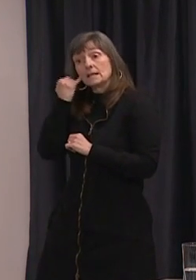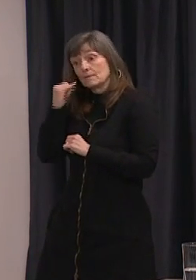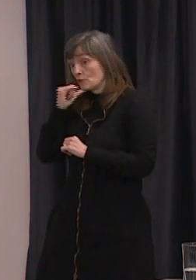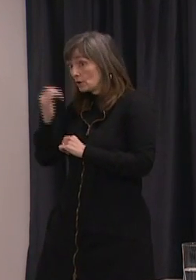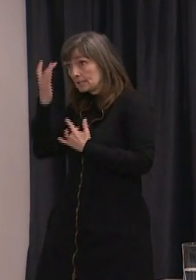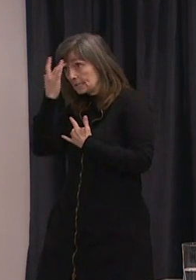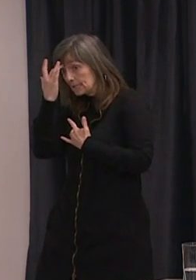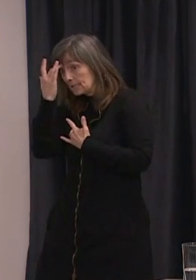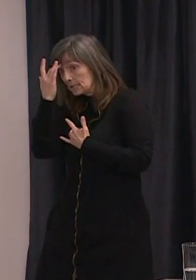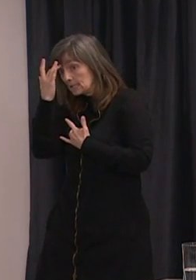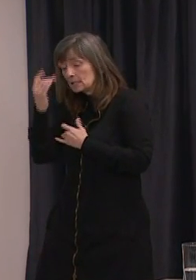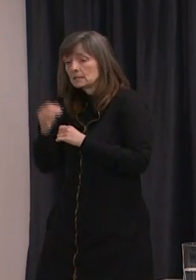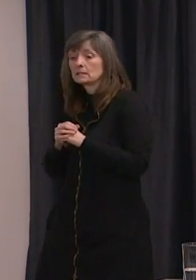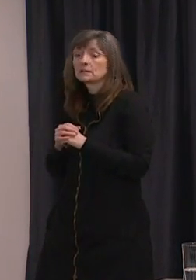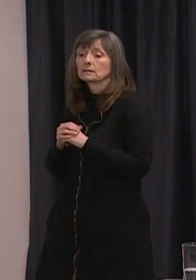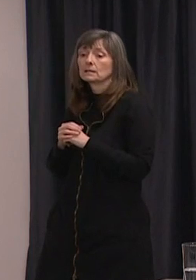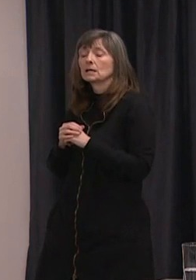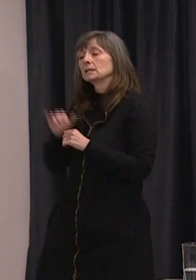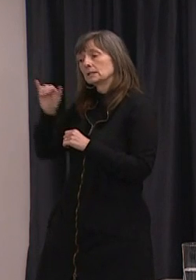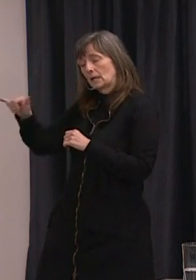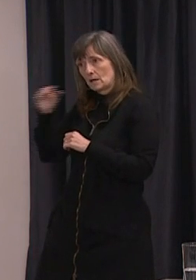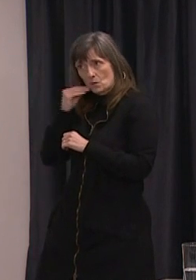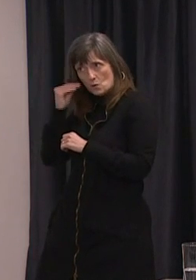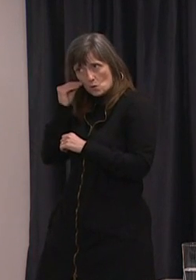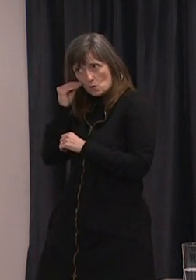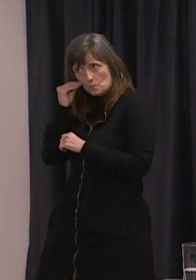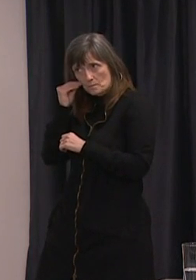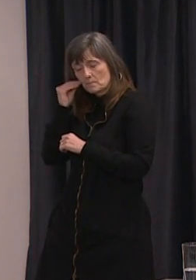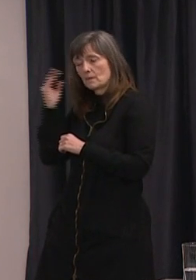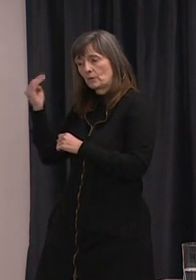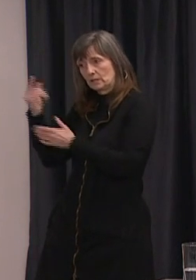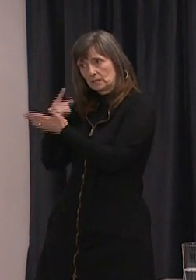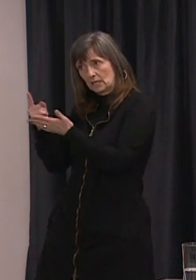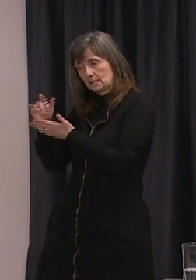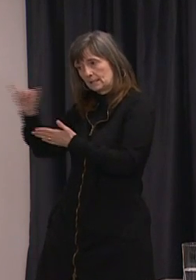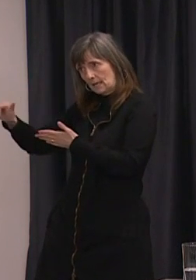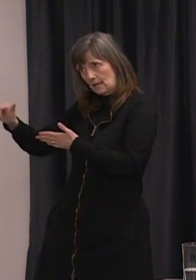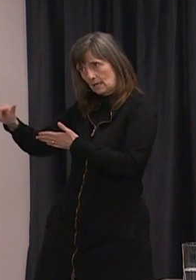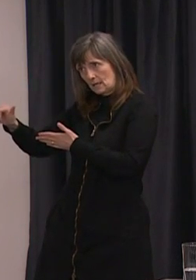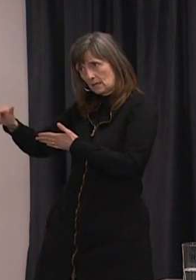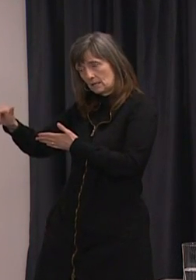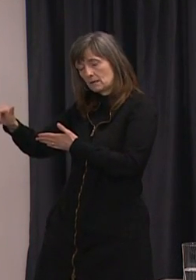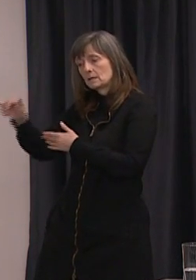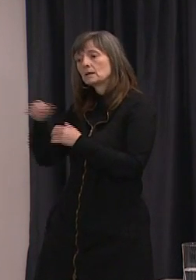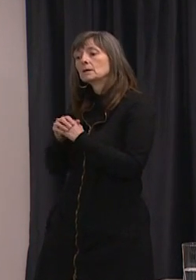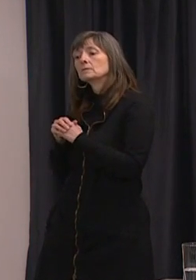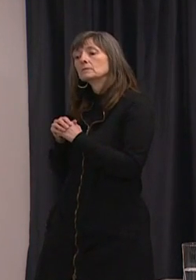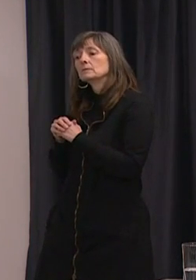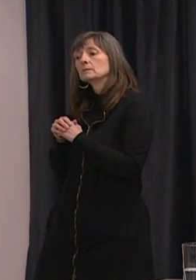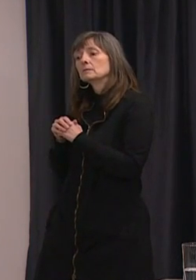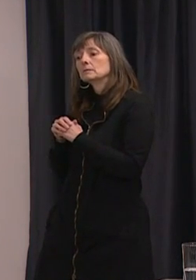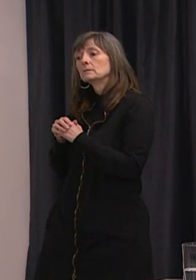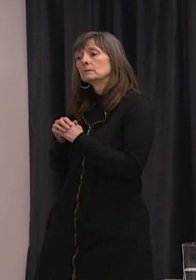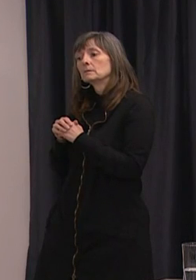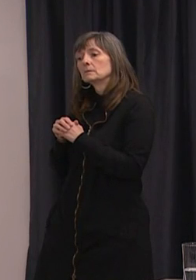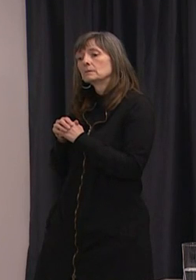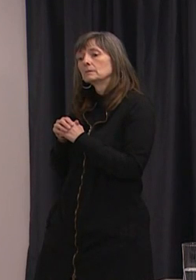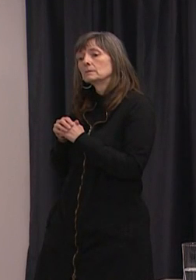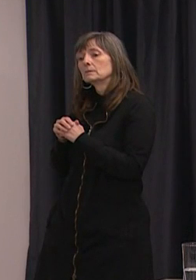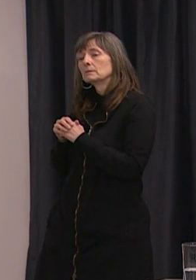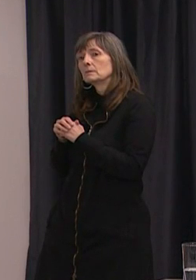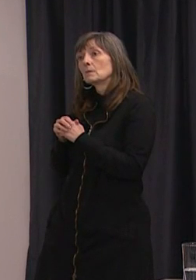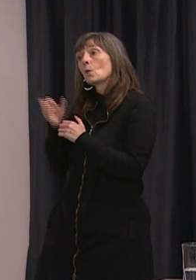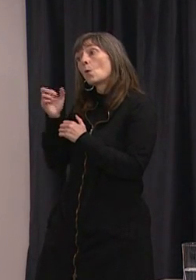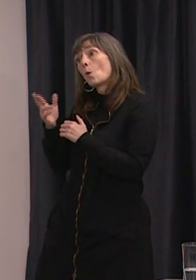symptoms they will be asked to stay at home on quarantine essentially because they're well. They'll be asked to stay at home or